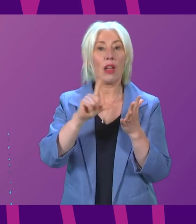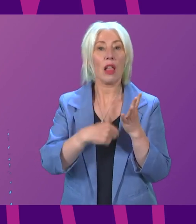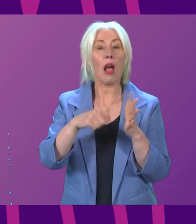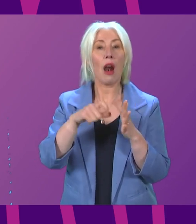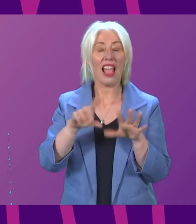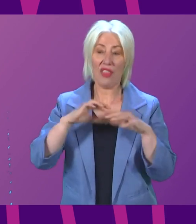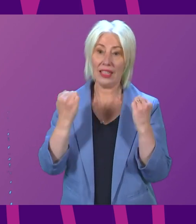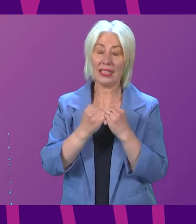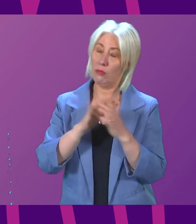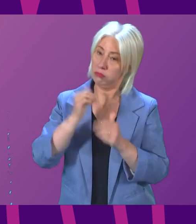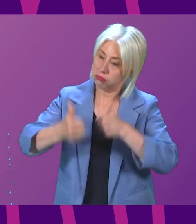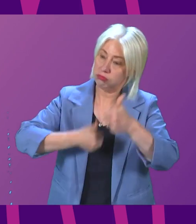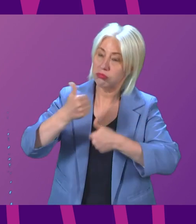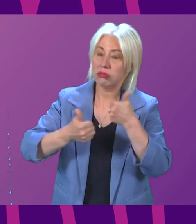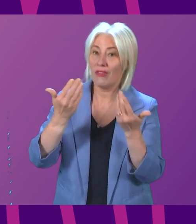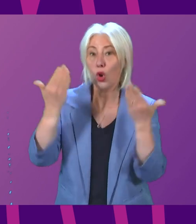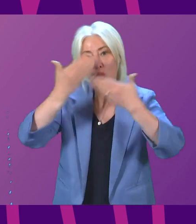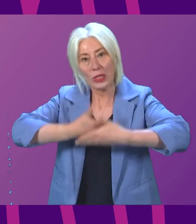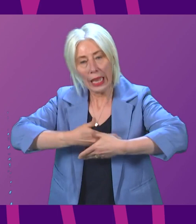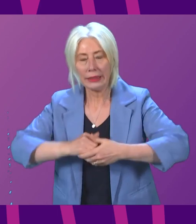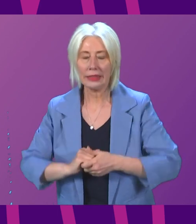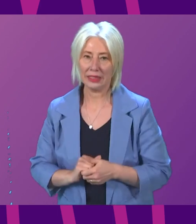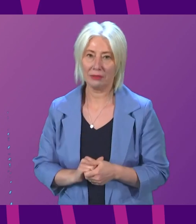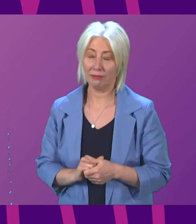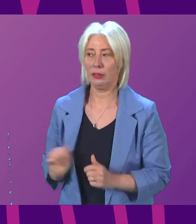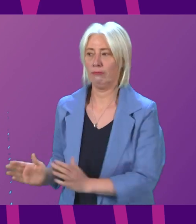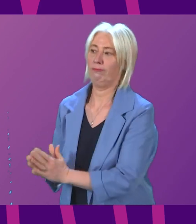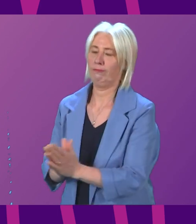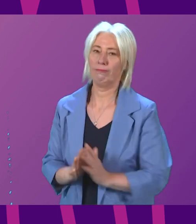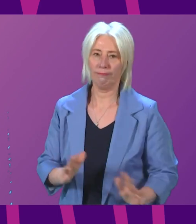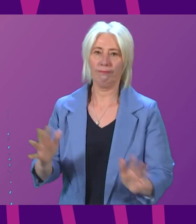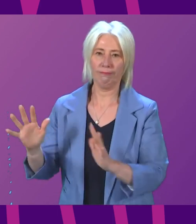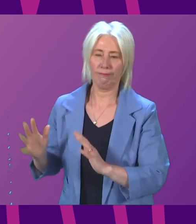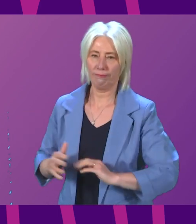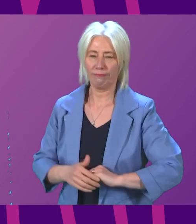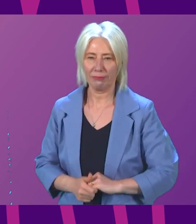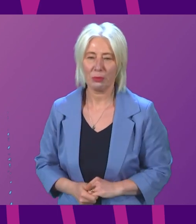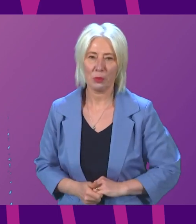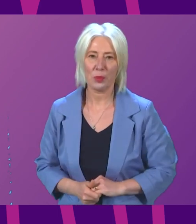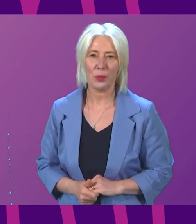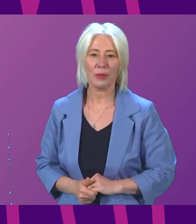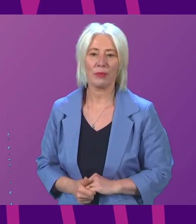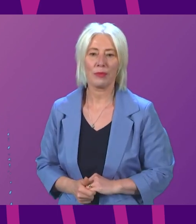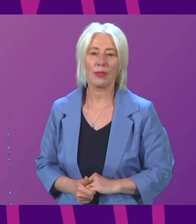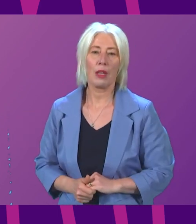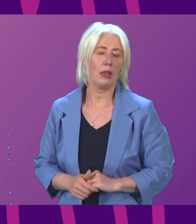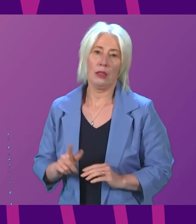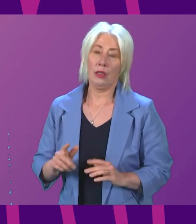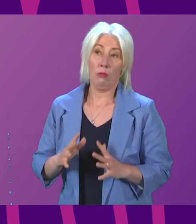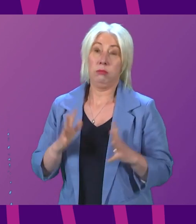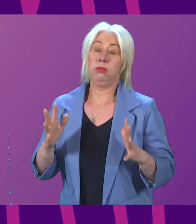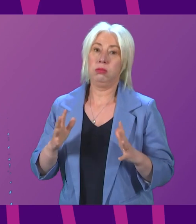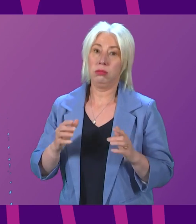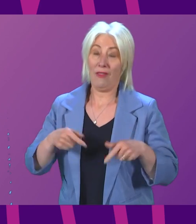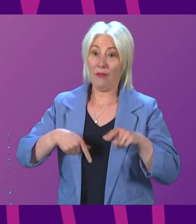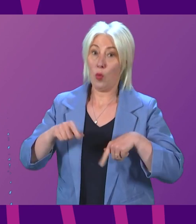best tonight. It is a major game